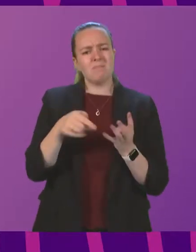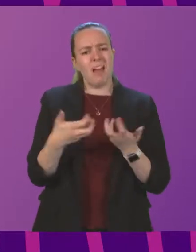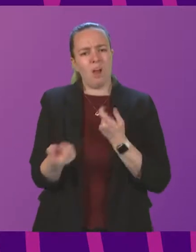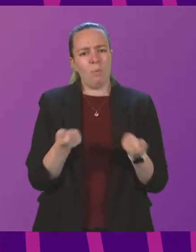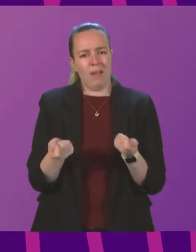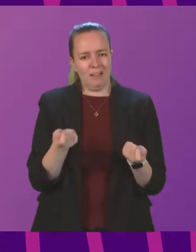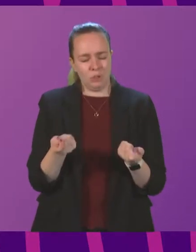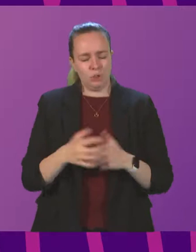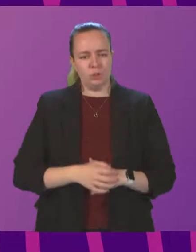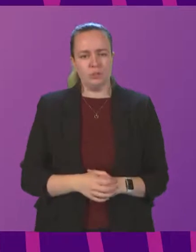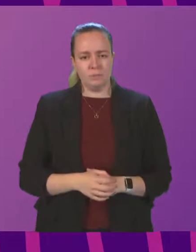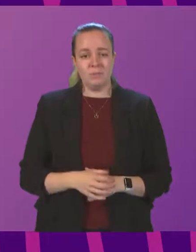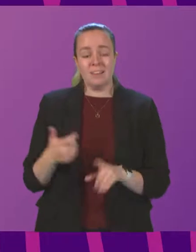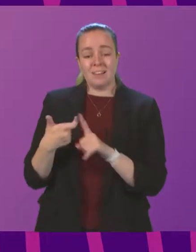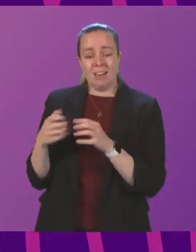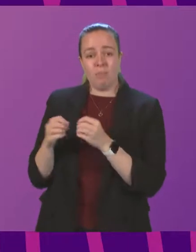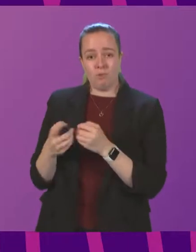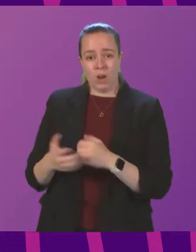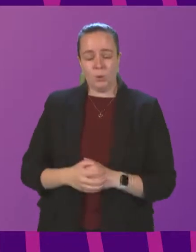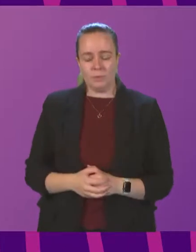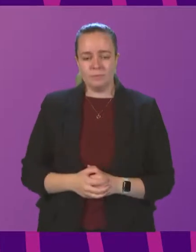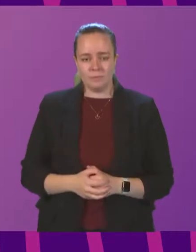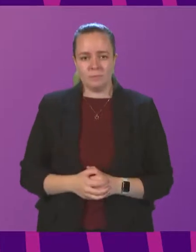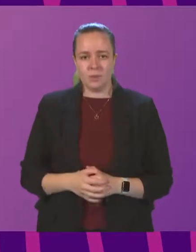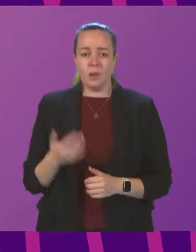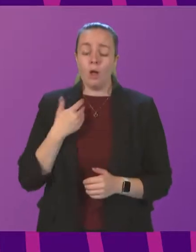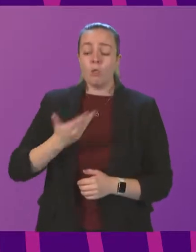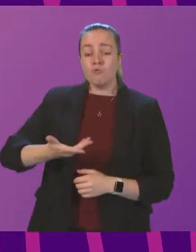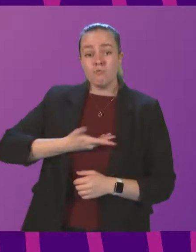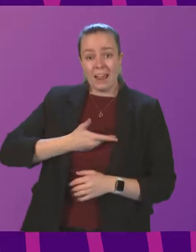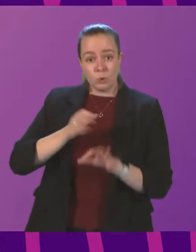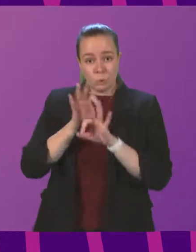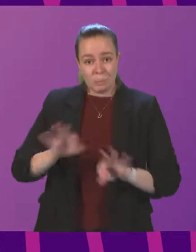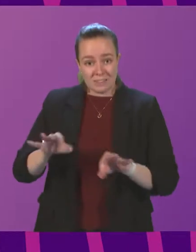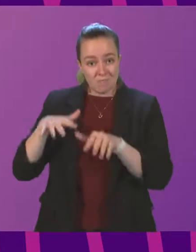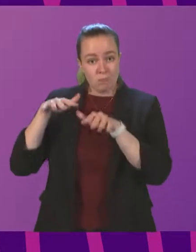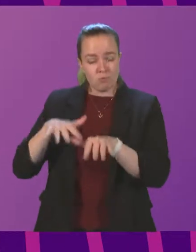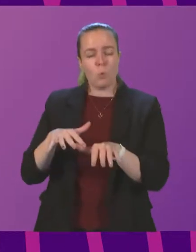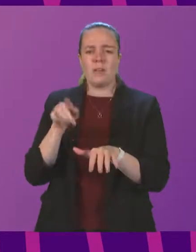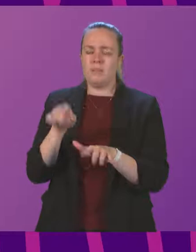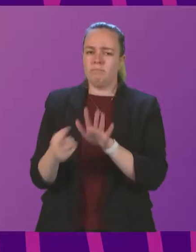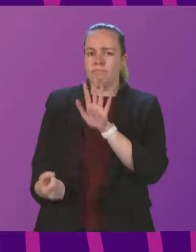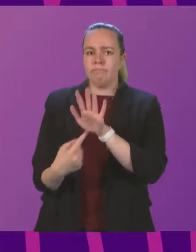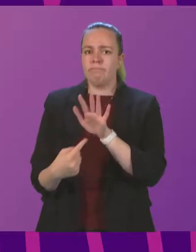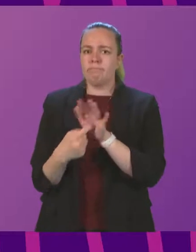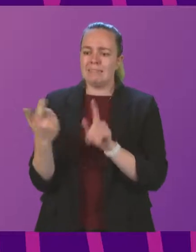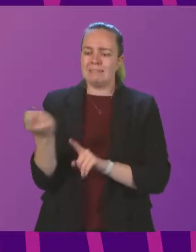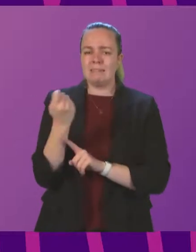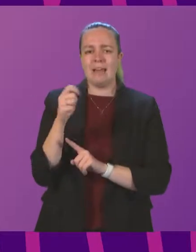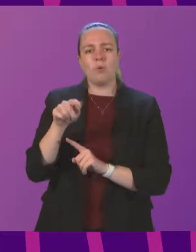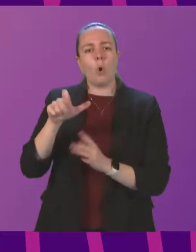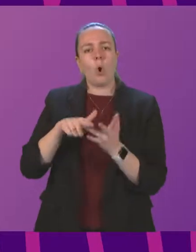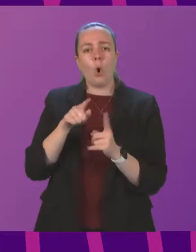Cabinet Secretary Keith Brown. The right to peacefully protest is not only a crucial component to the success of COP26,